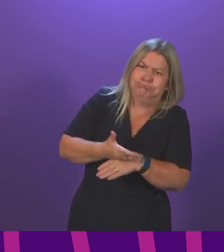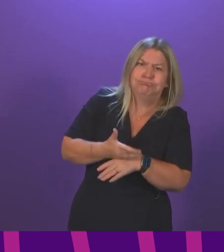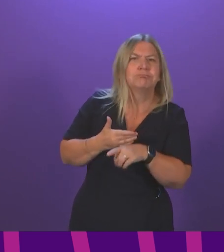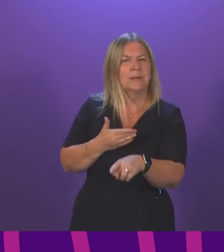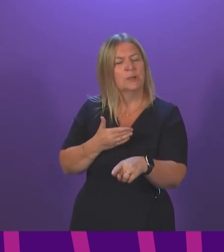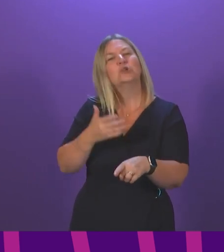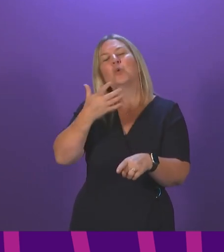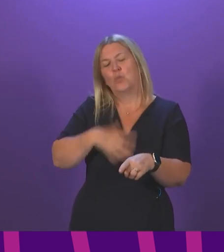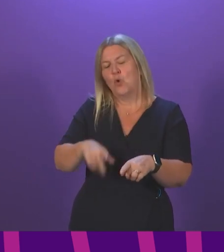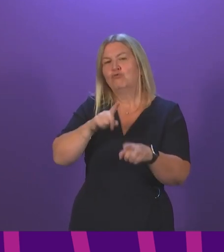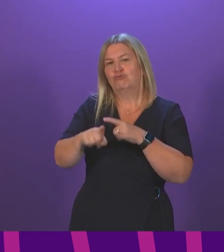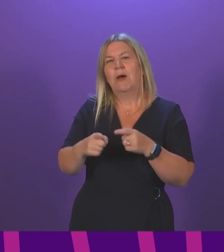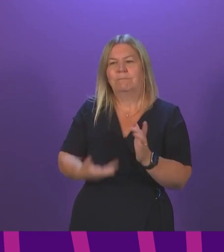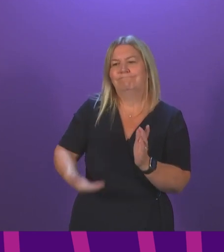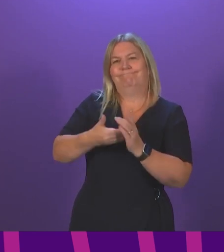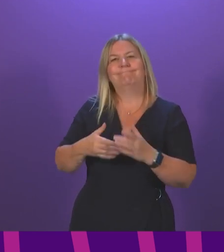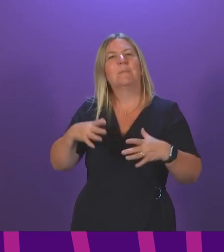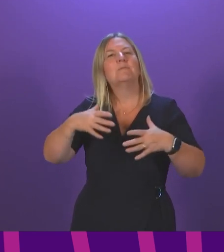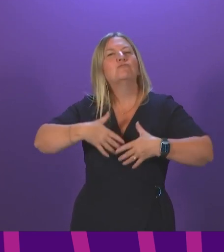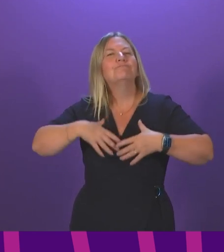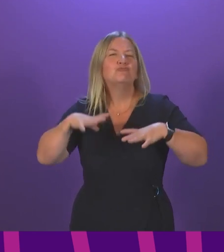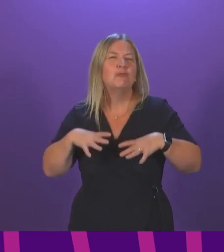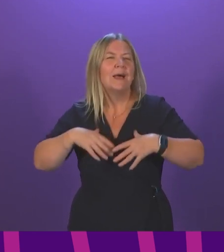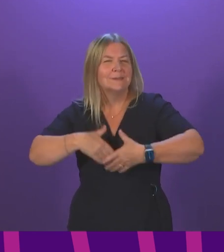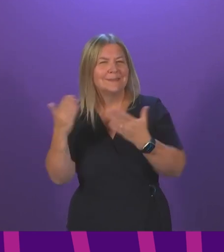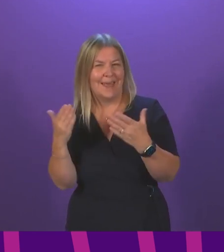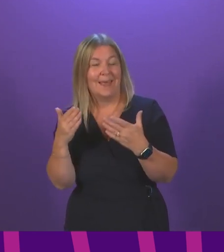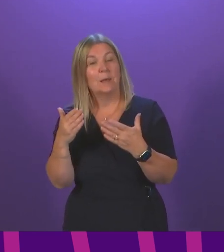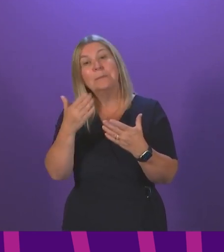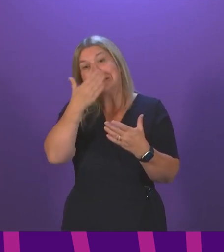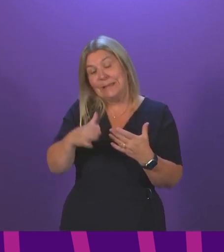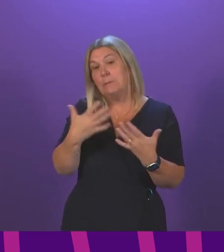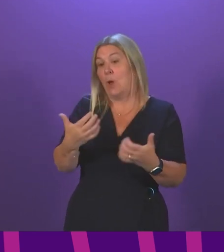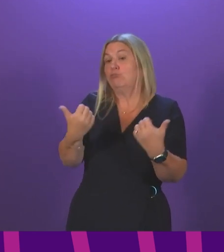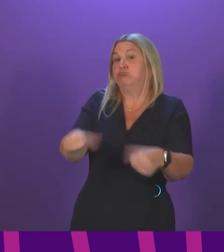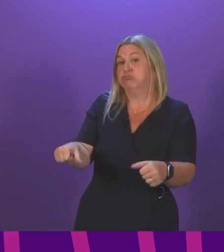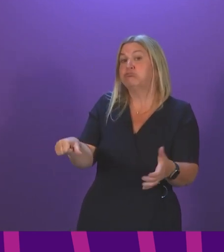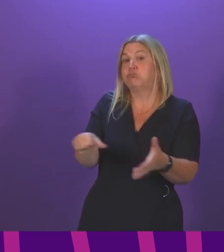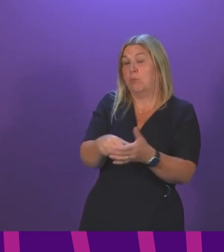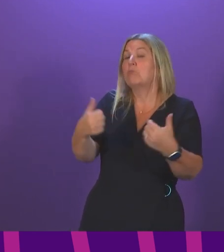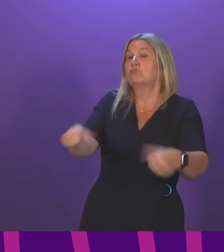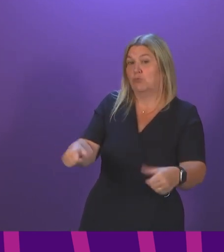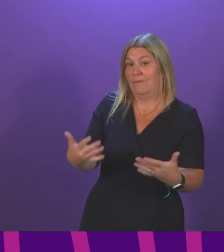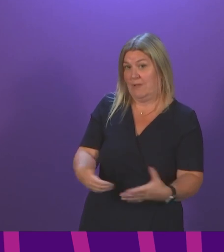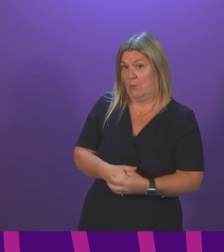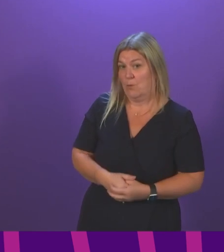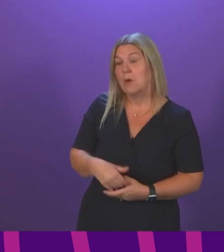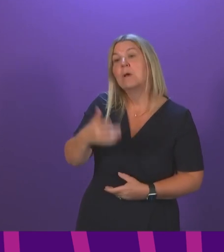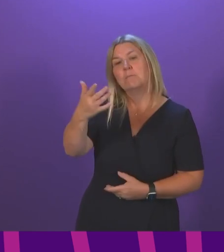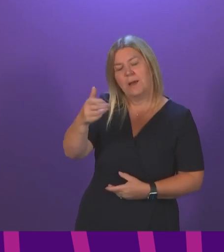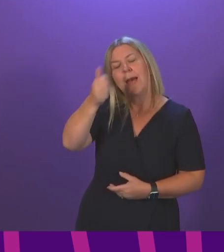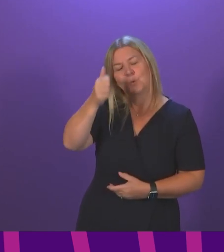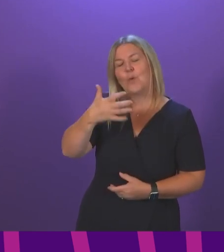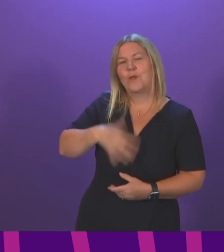working has been resolved. The unions and workers, and I understand why this would be the case, want to keep the temporary allowance and make it permanent.